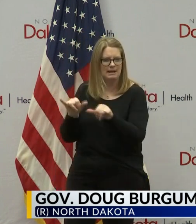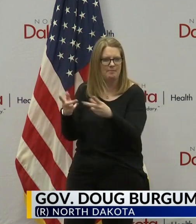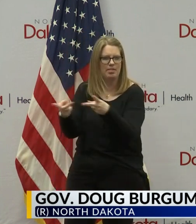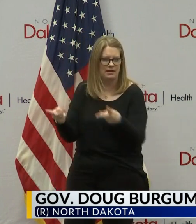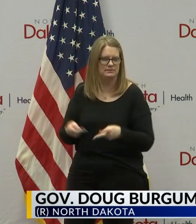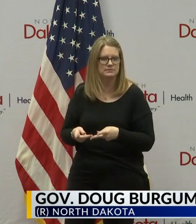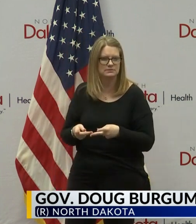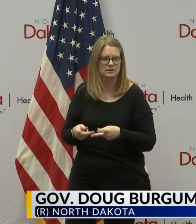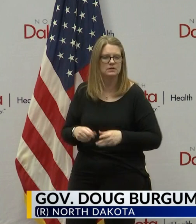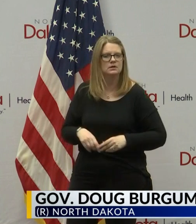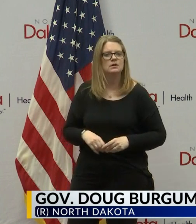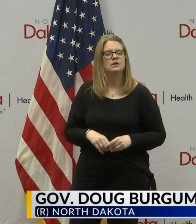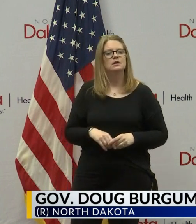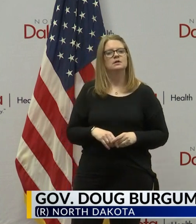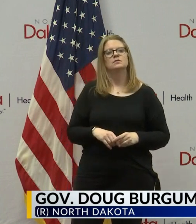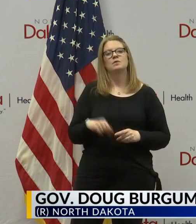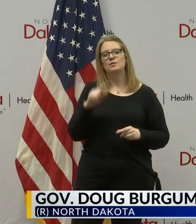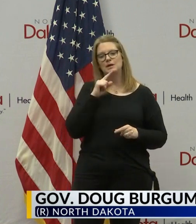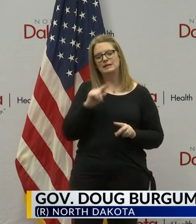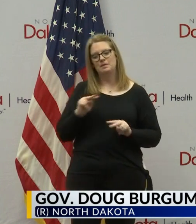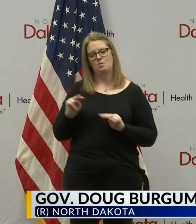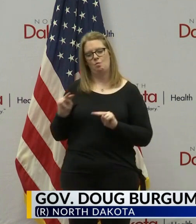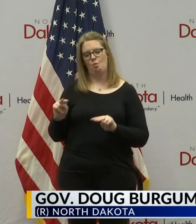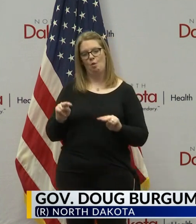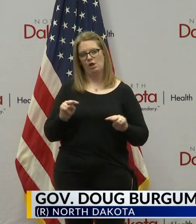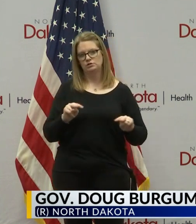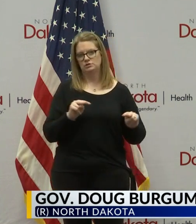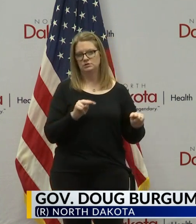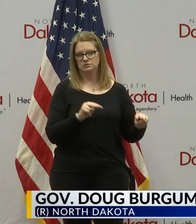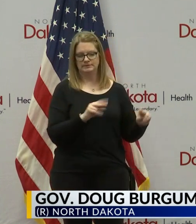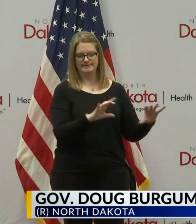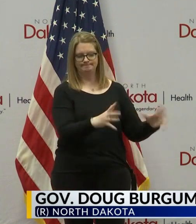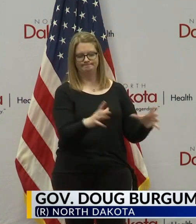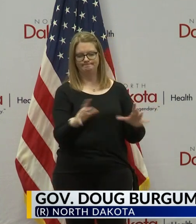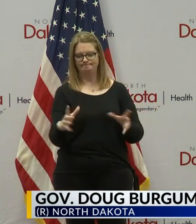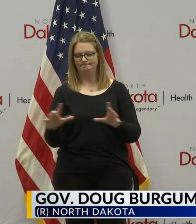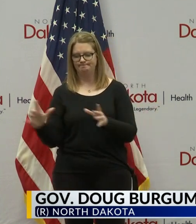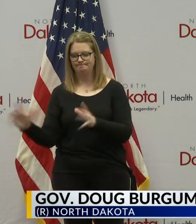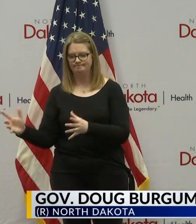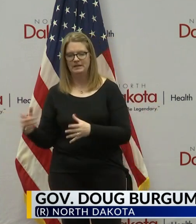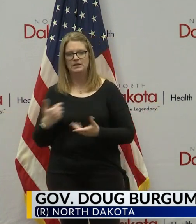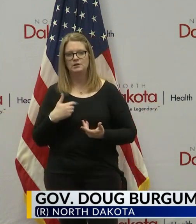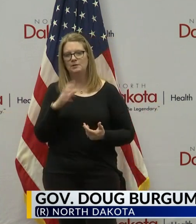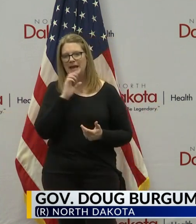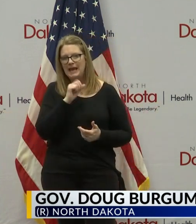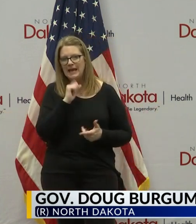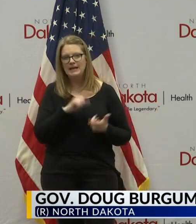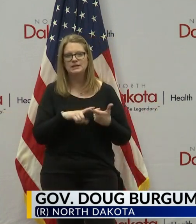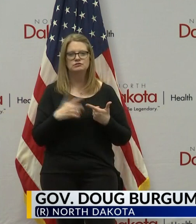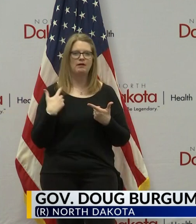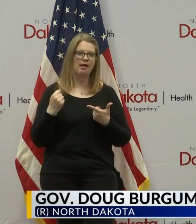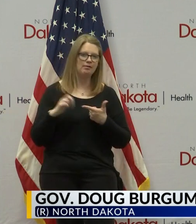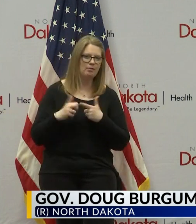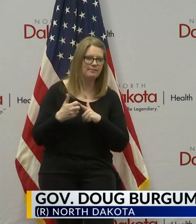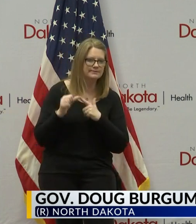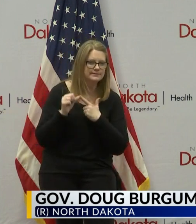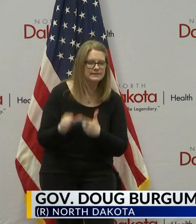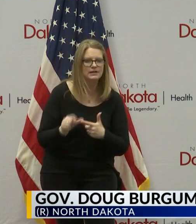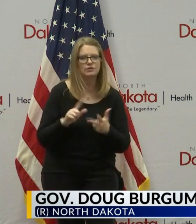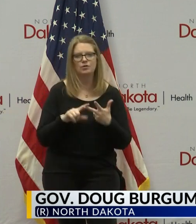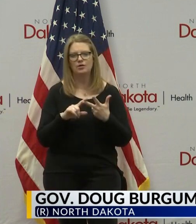And we've been paying particularly close attention to these populations that might be at risk due to age, underlying conditions, or circumstances.